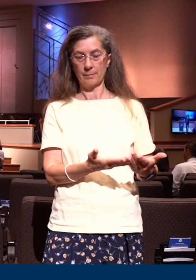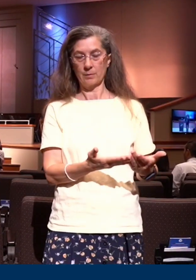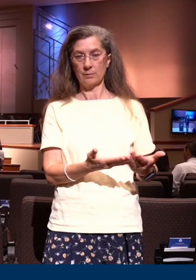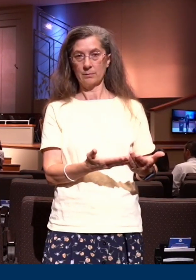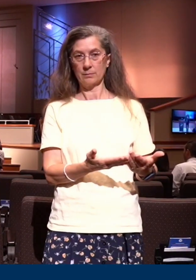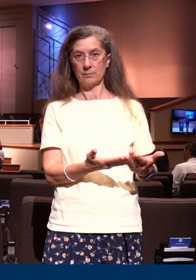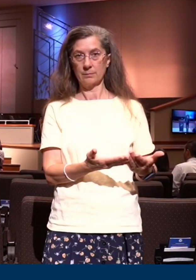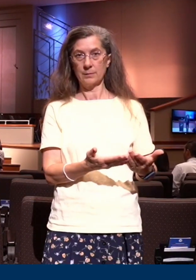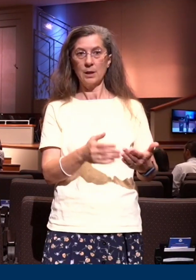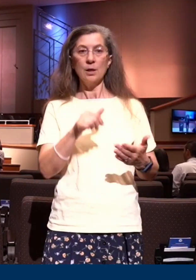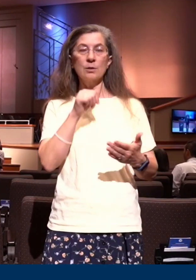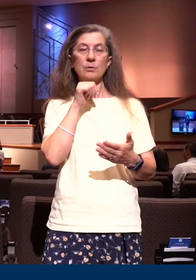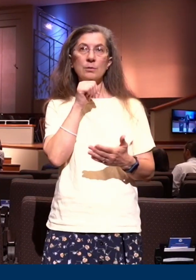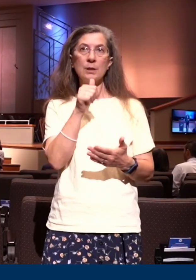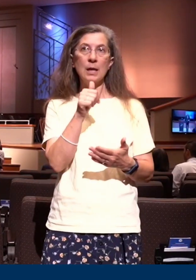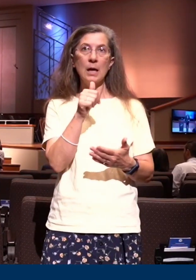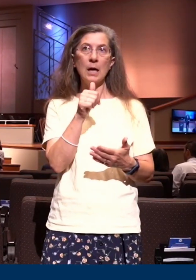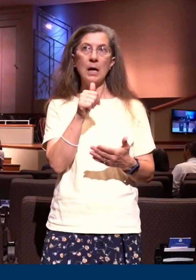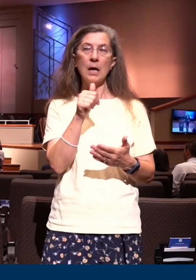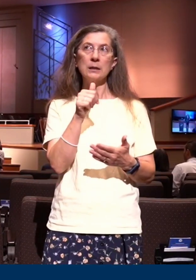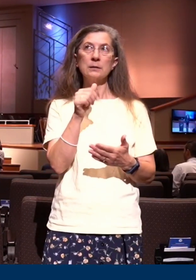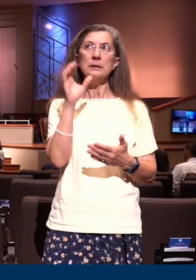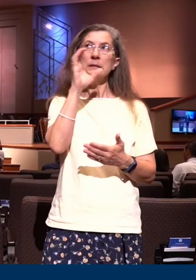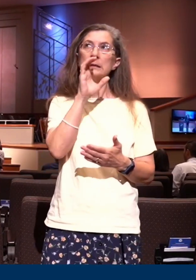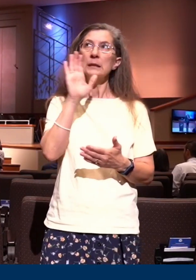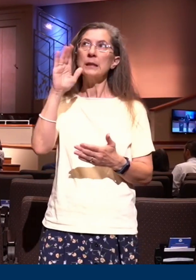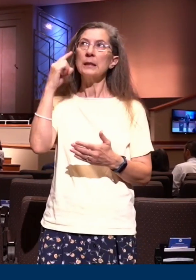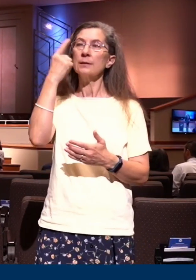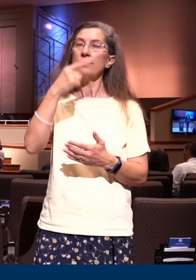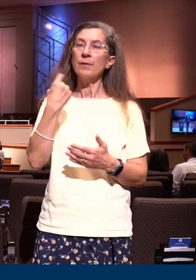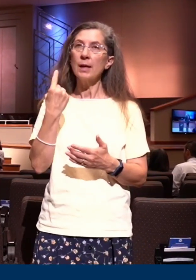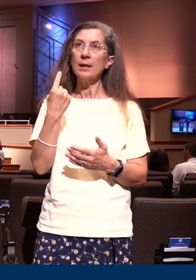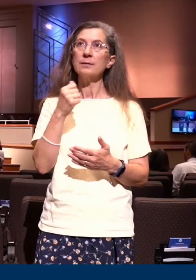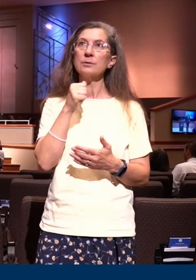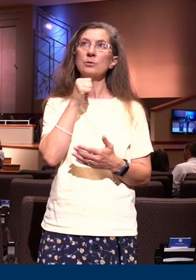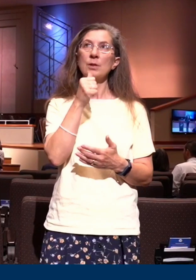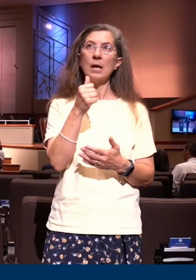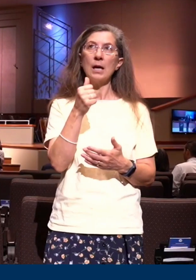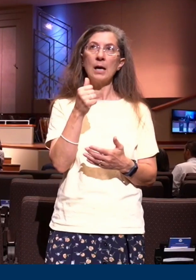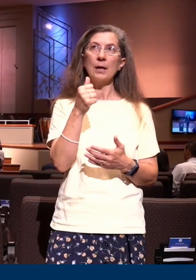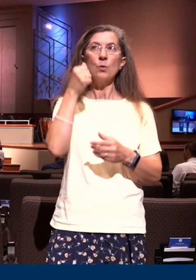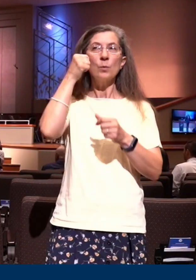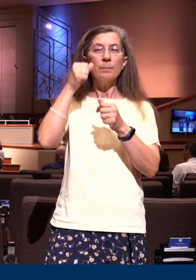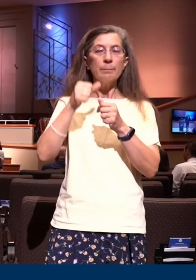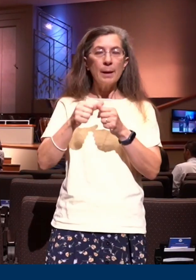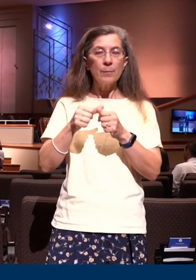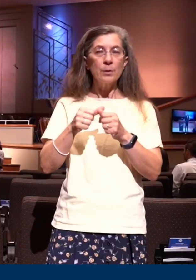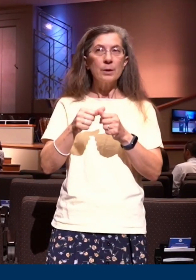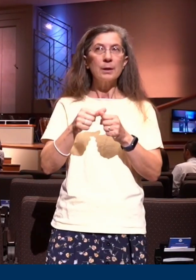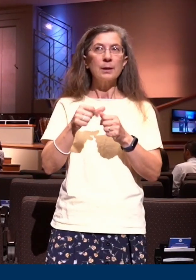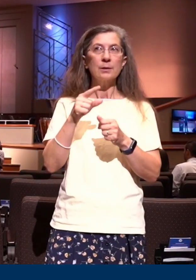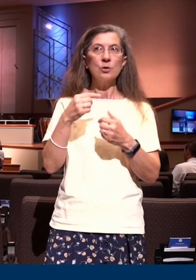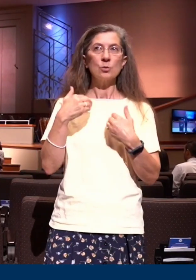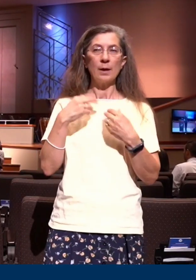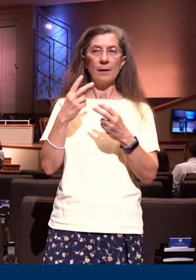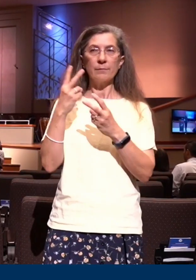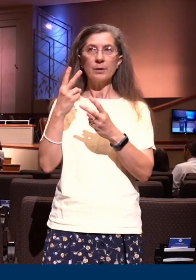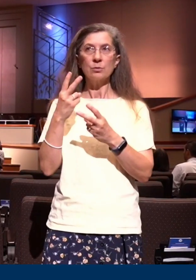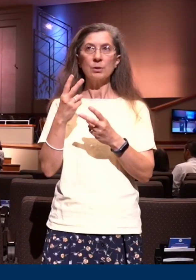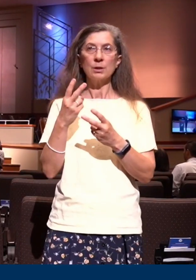you do not sincerely seek the face of God and reckon yourself dead unto sin you do not seek the filling of the Holy Spirit of God and these must